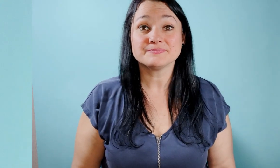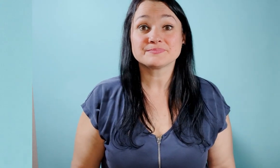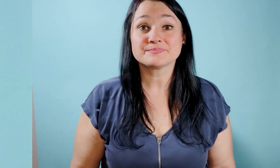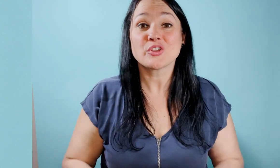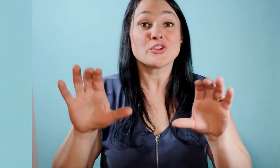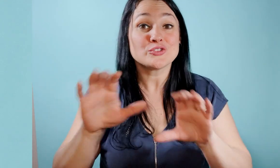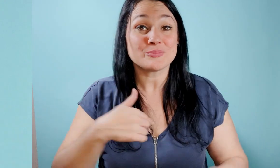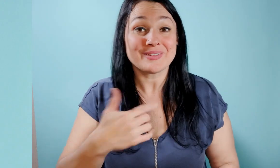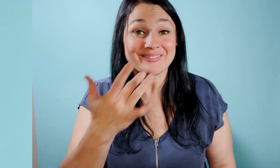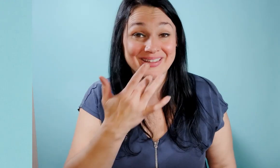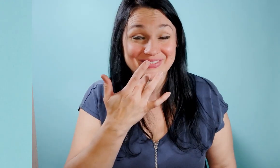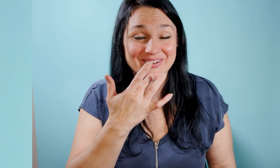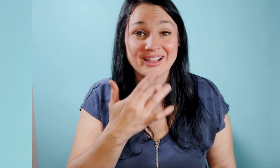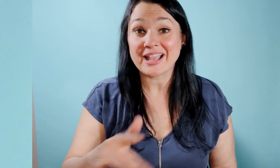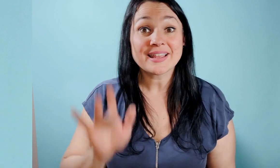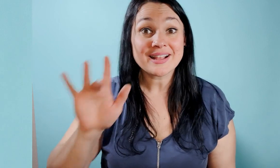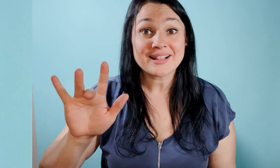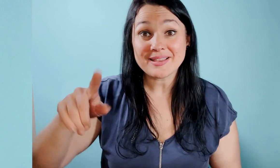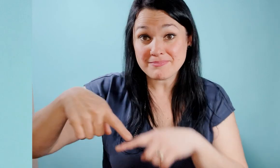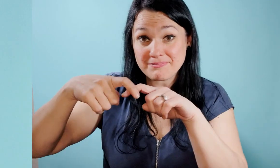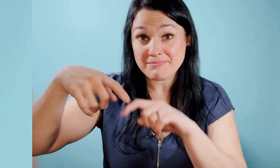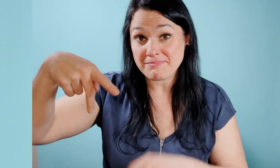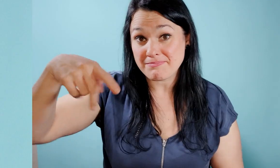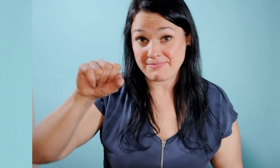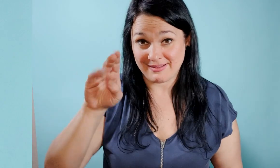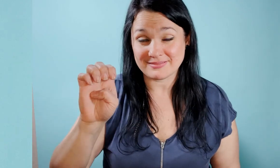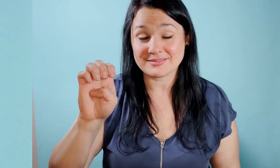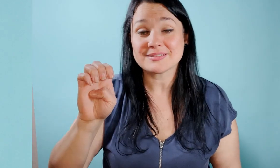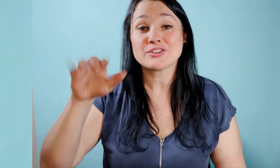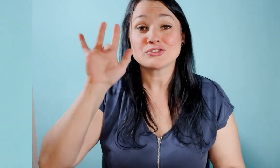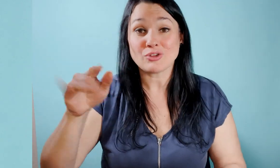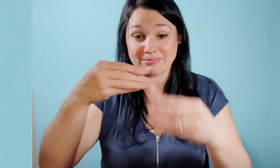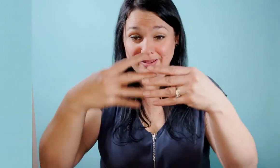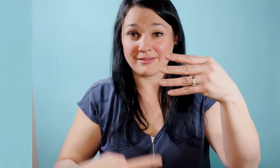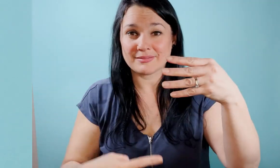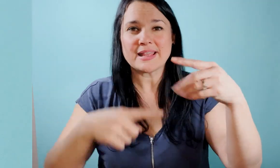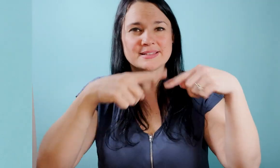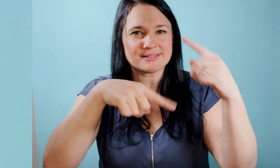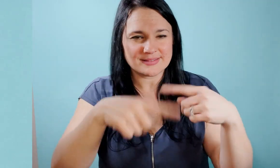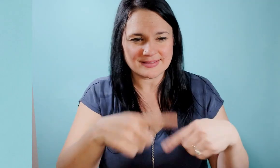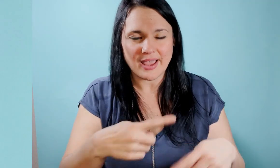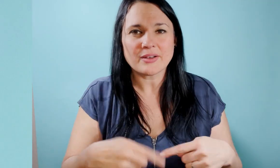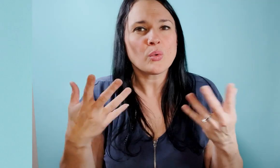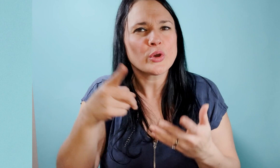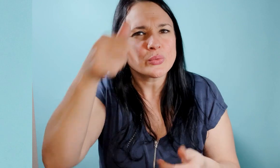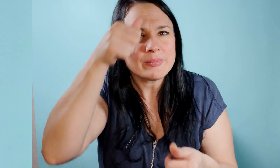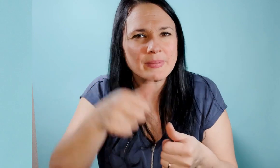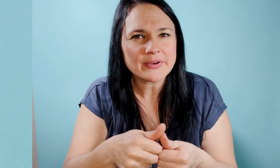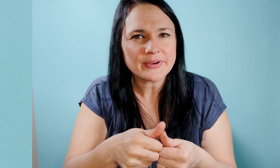well do me a favor and go ahead click the pause button click that go to the drop down box pick up the signs what do you